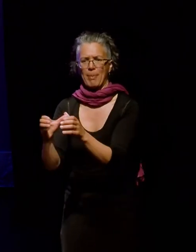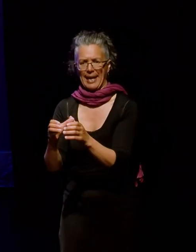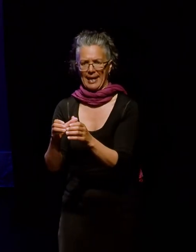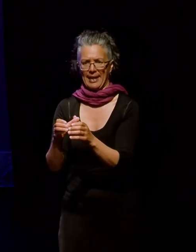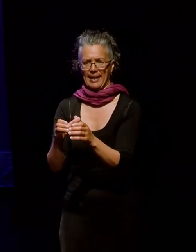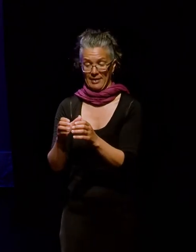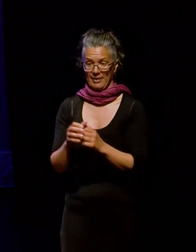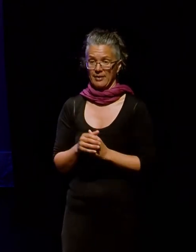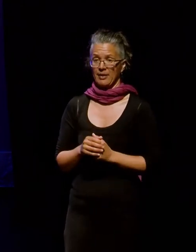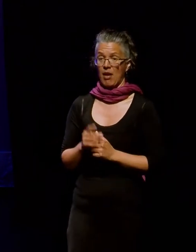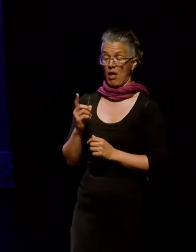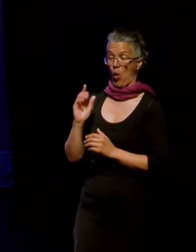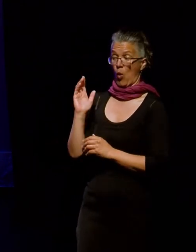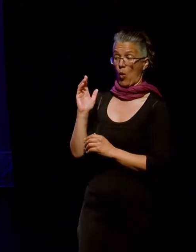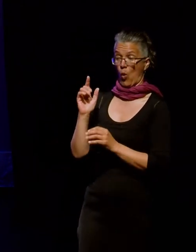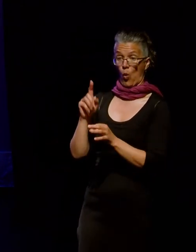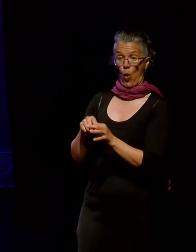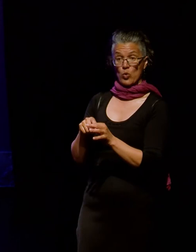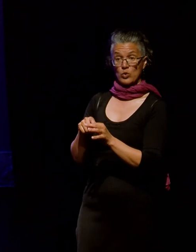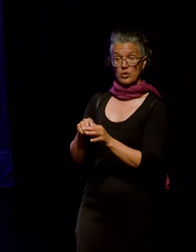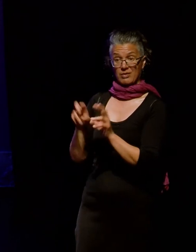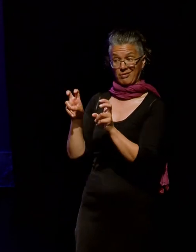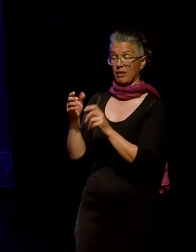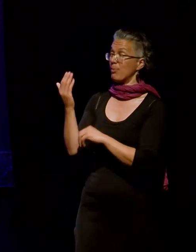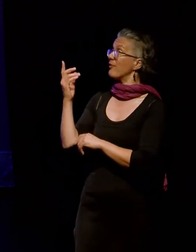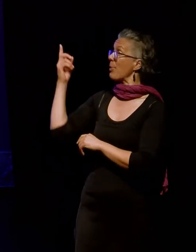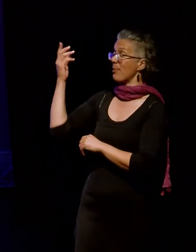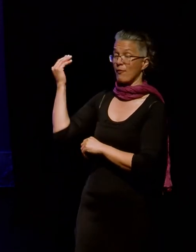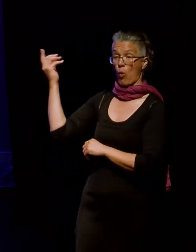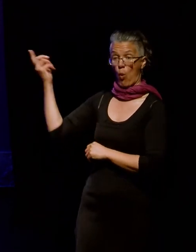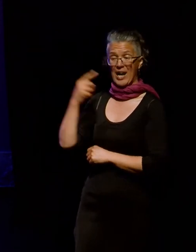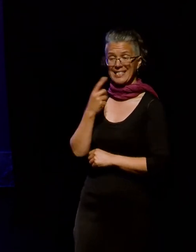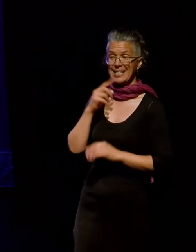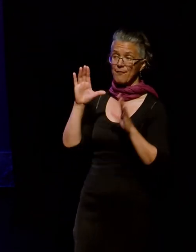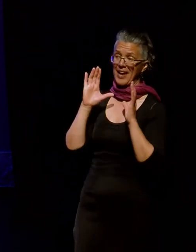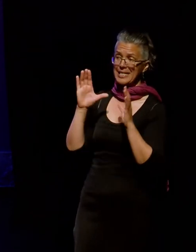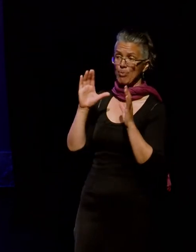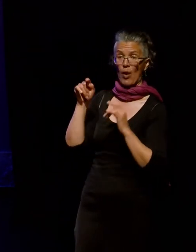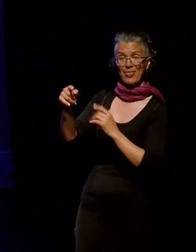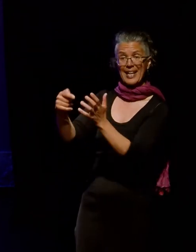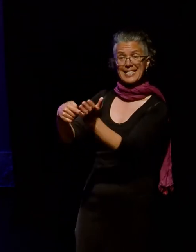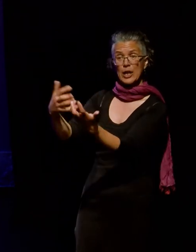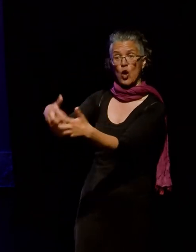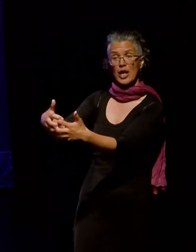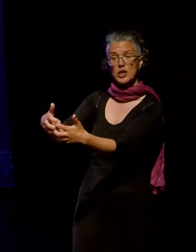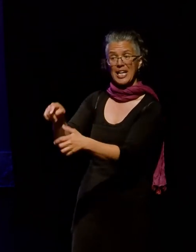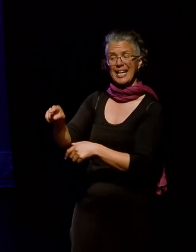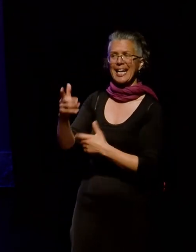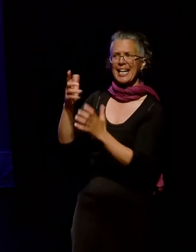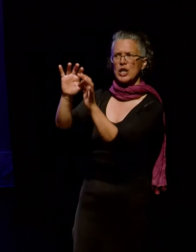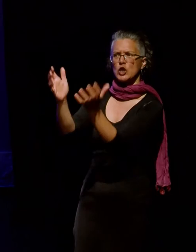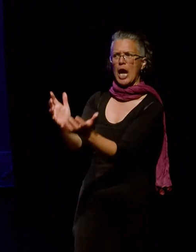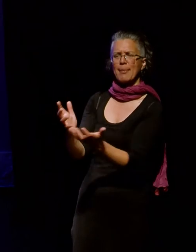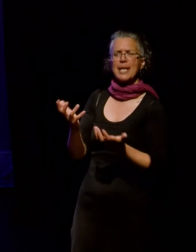Acker and Brubaker, whose quote is up there on the slide, refer to Facebook as a technology that shapes how memory is performed.